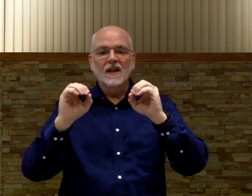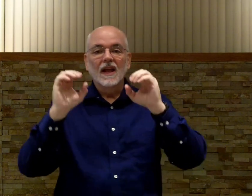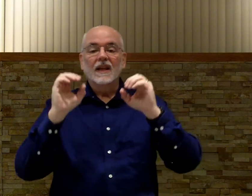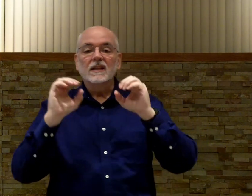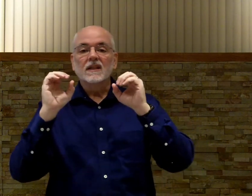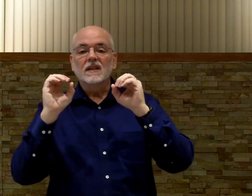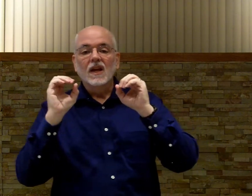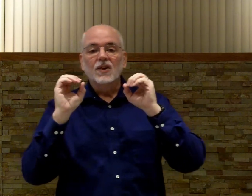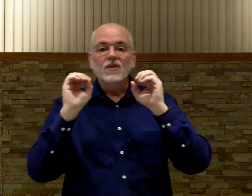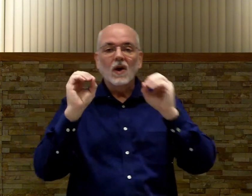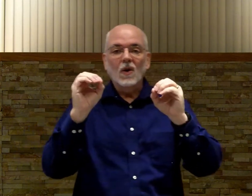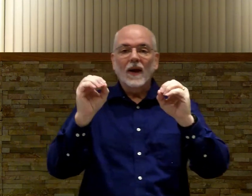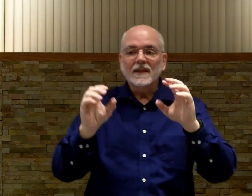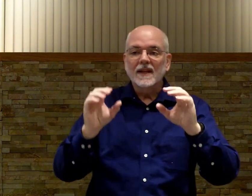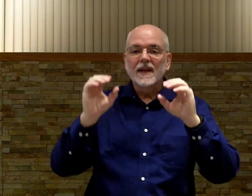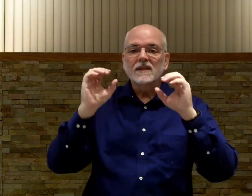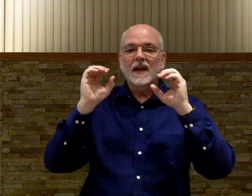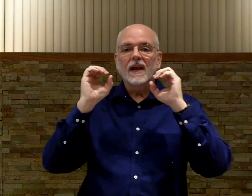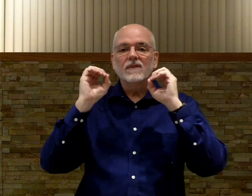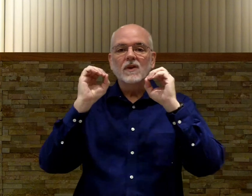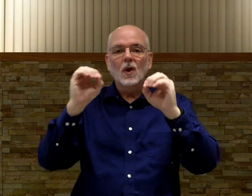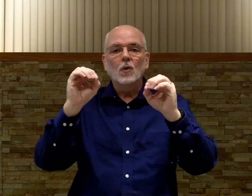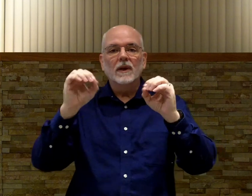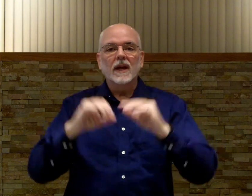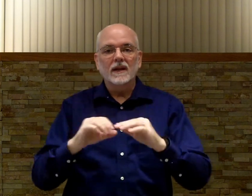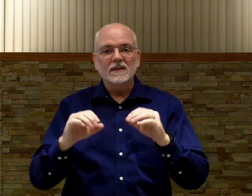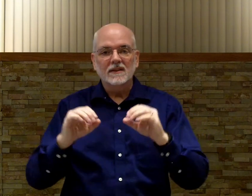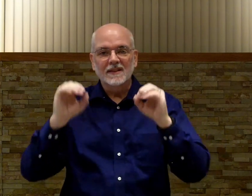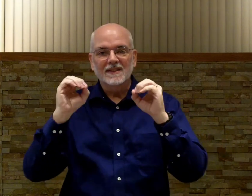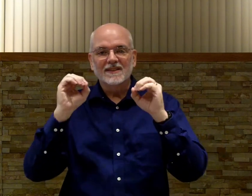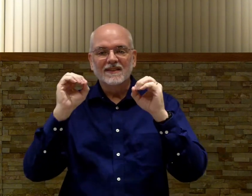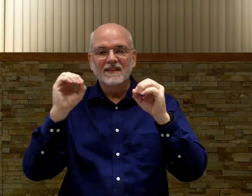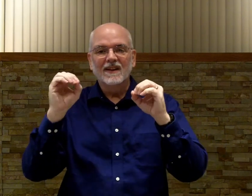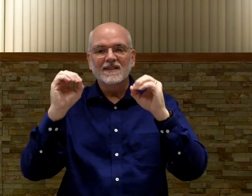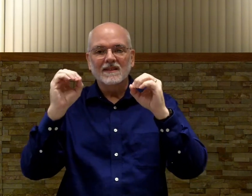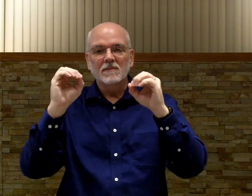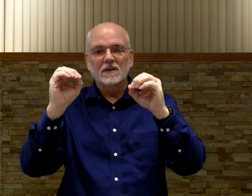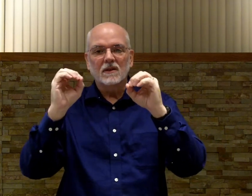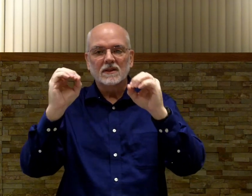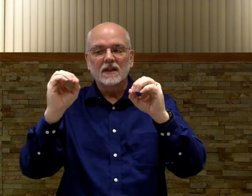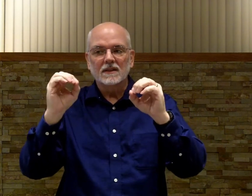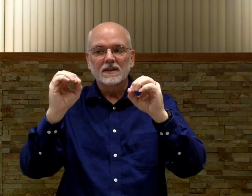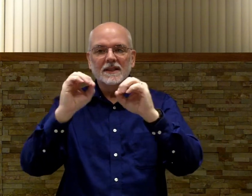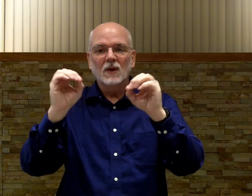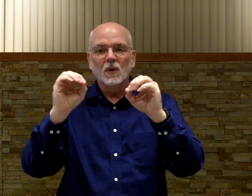This is no as in, yes, I have no bananas. This is none, zip, zero, zita, zero.